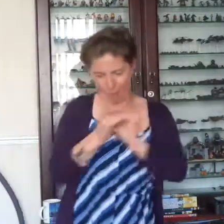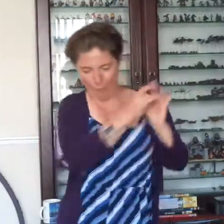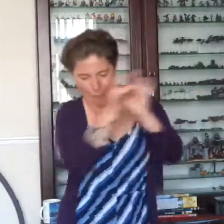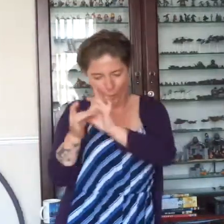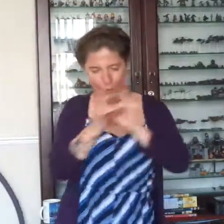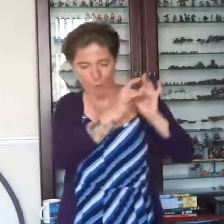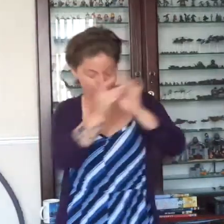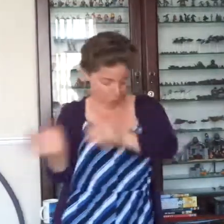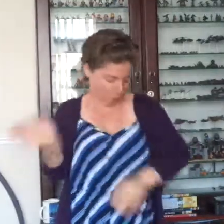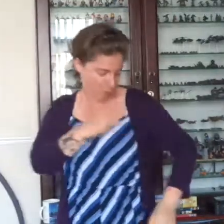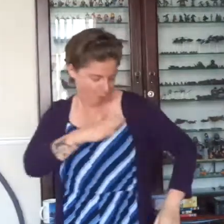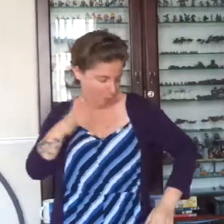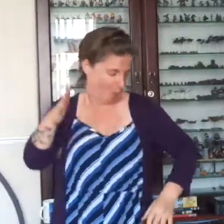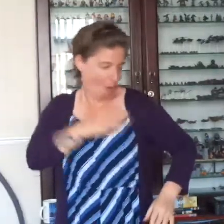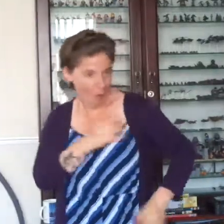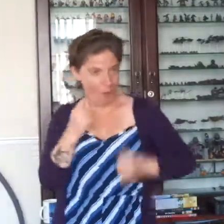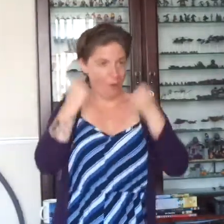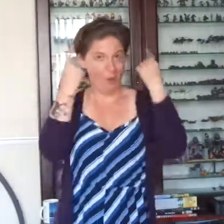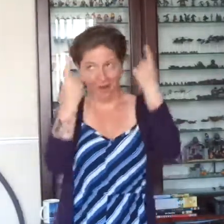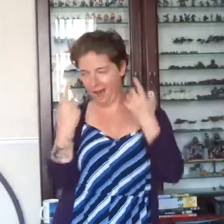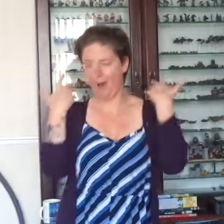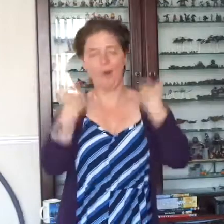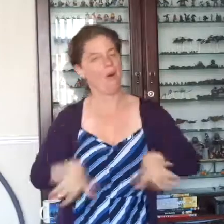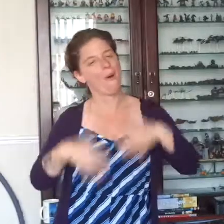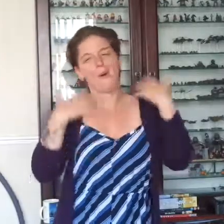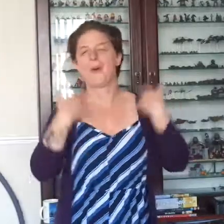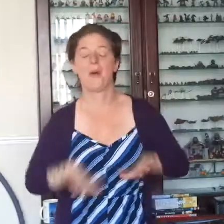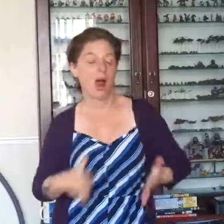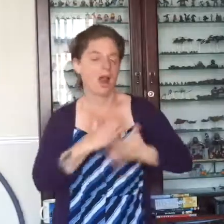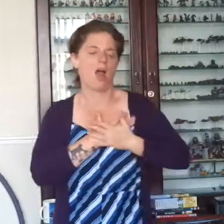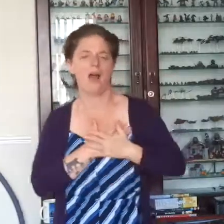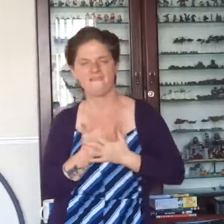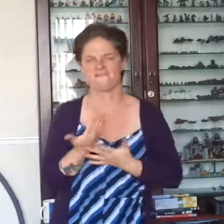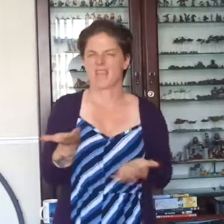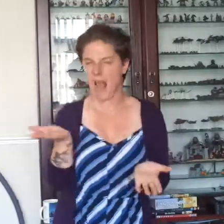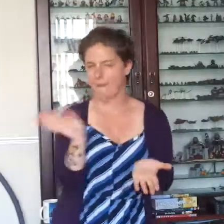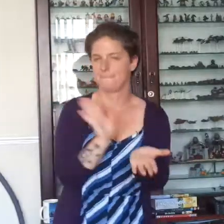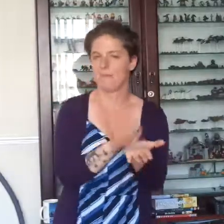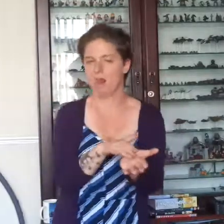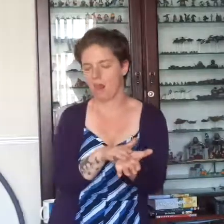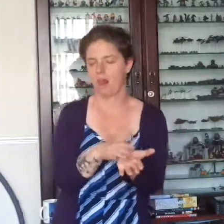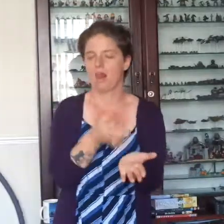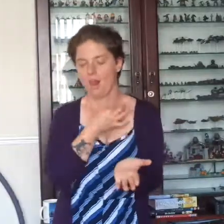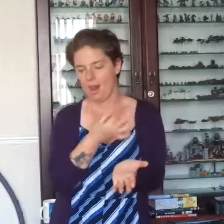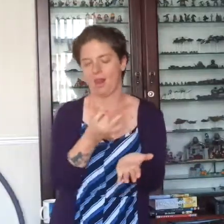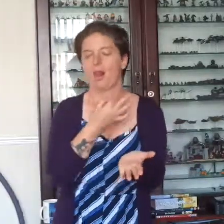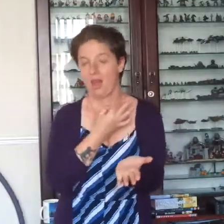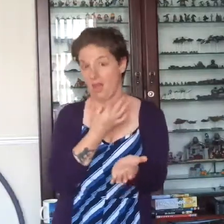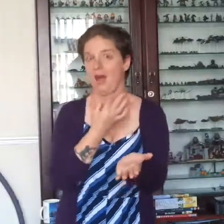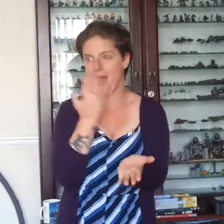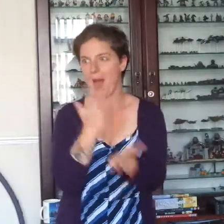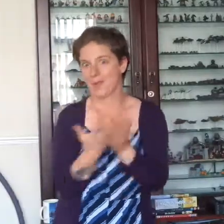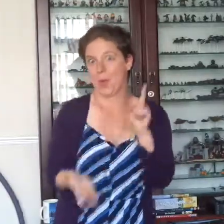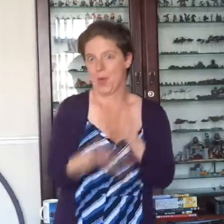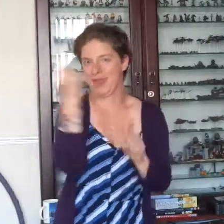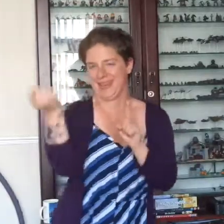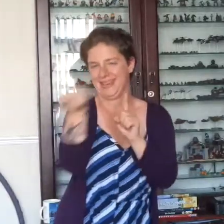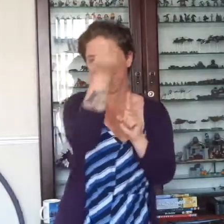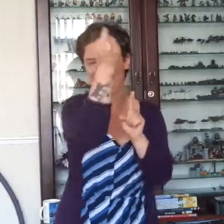you cause you make my heart scream and heart Love is a gamble, love I'm so glad that And when it comes, we've